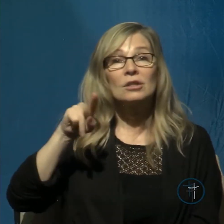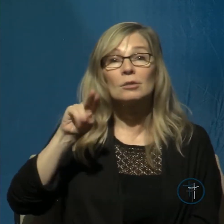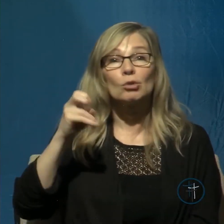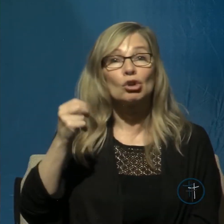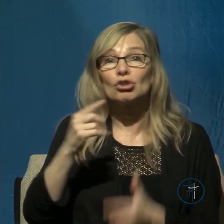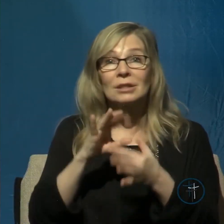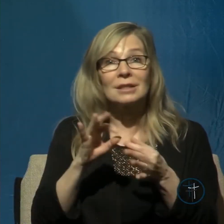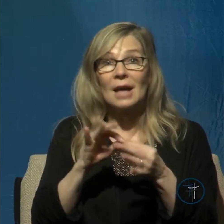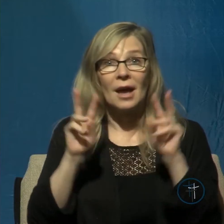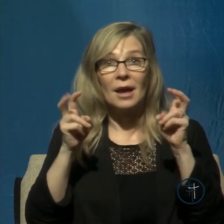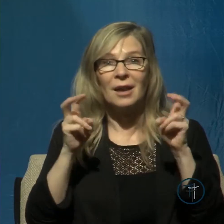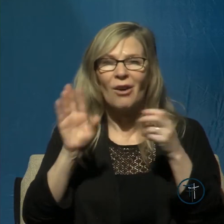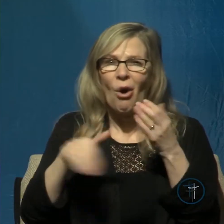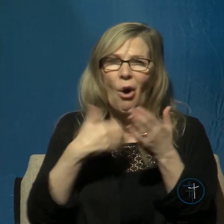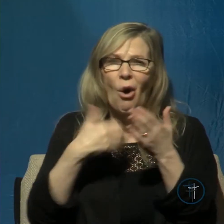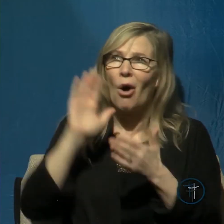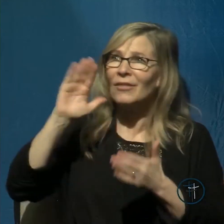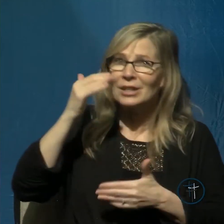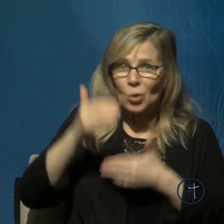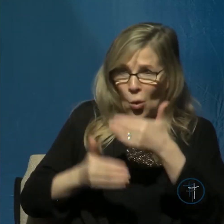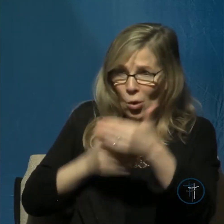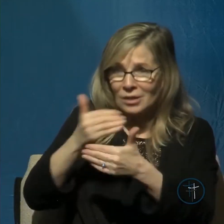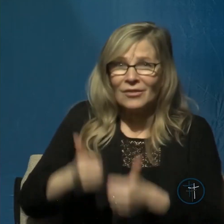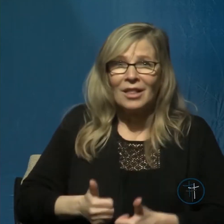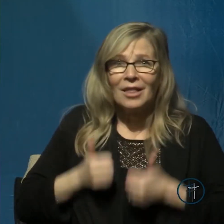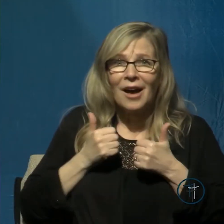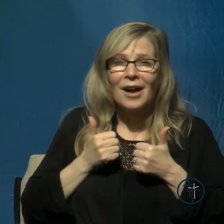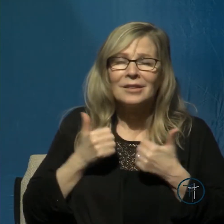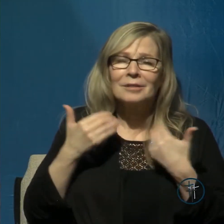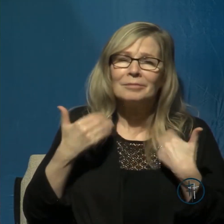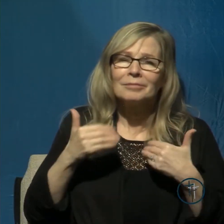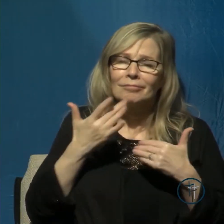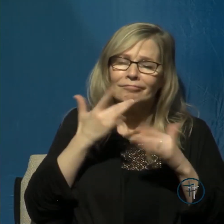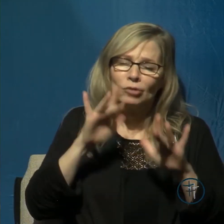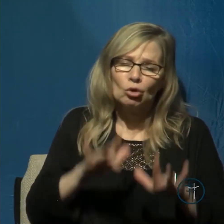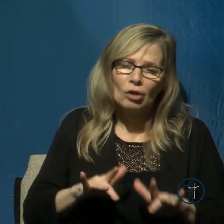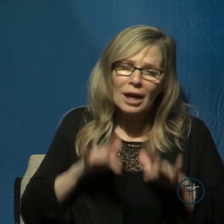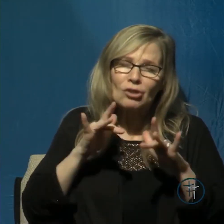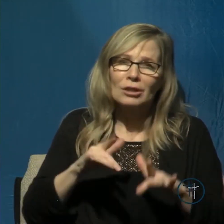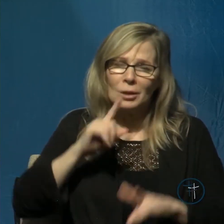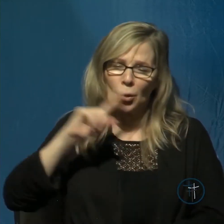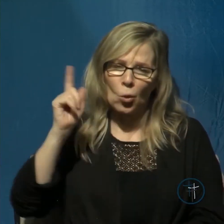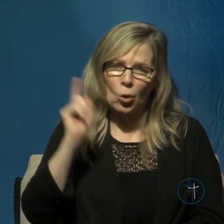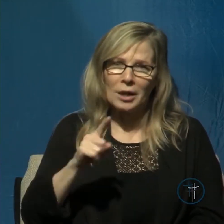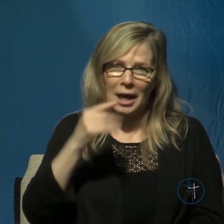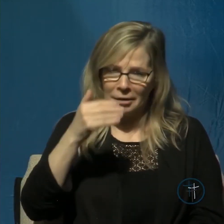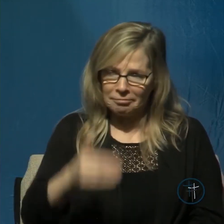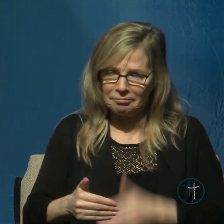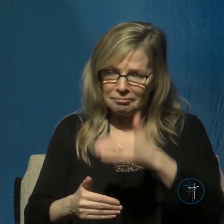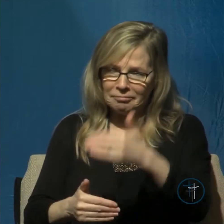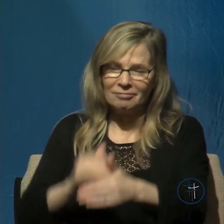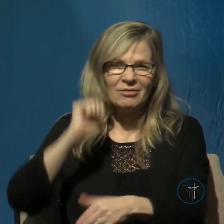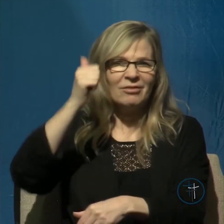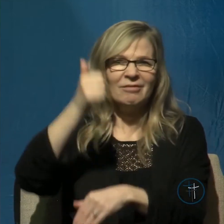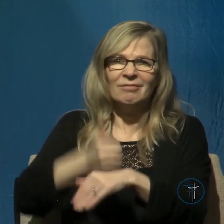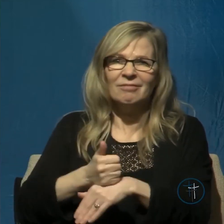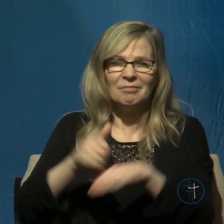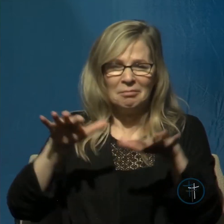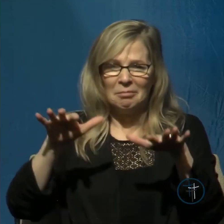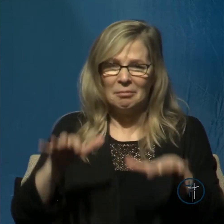life is graciously ordained, and in loving kindness all is fixed, settled, and maintained. No